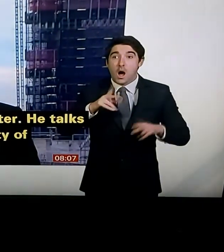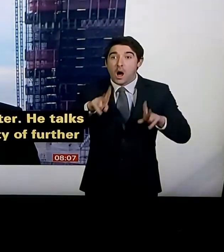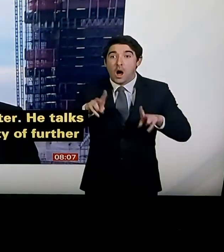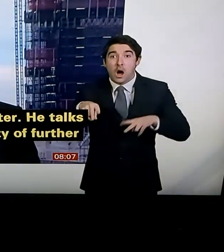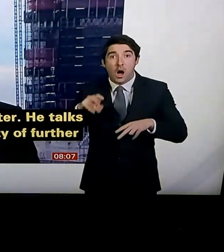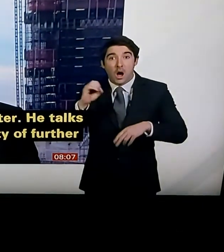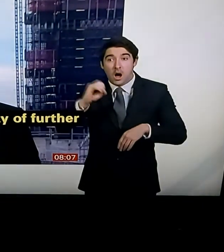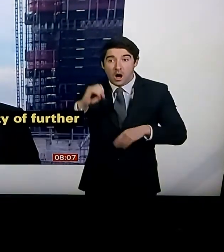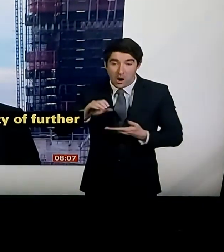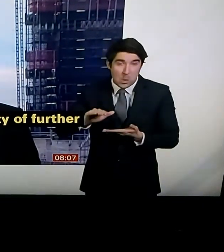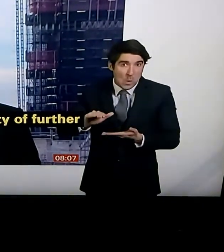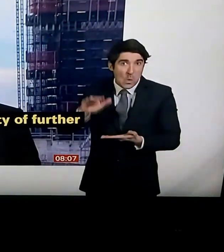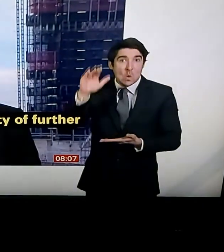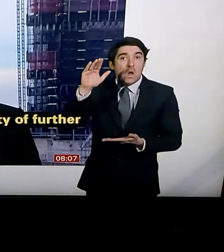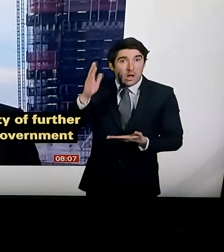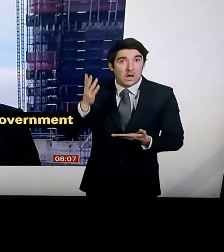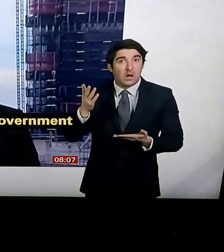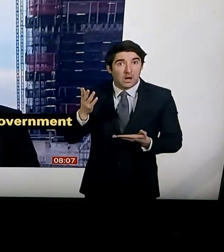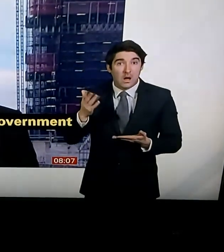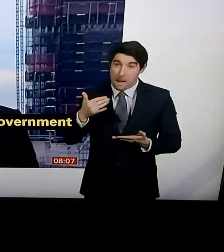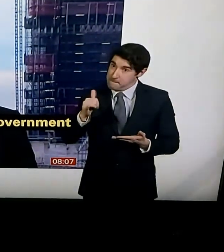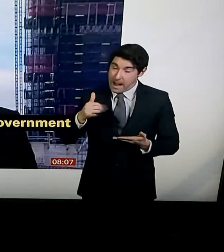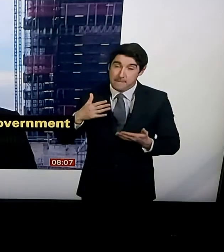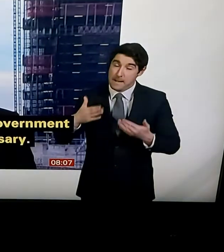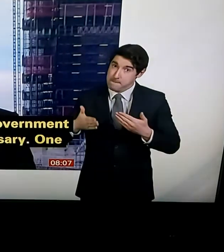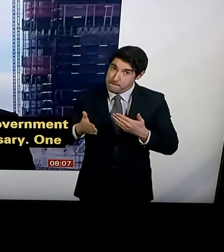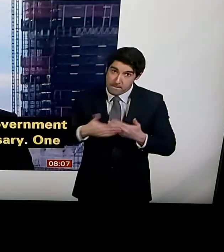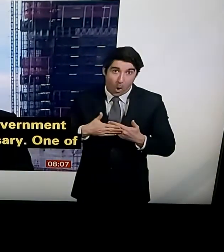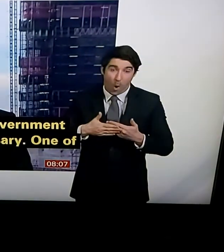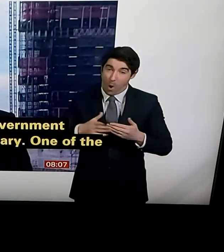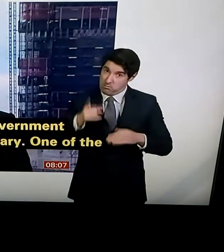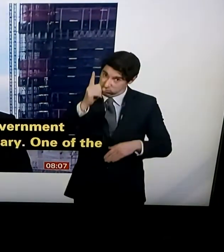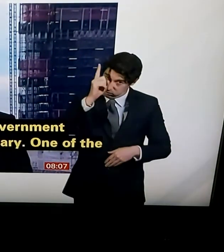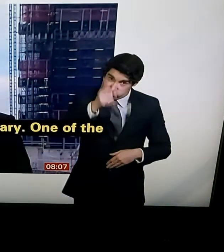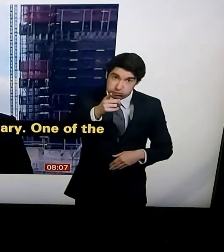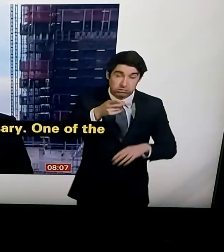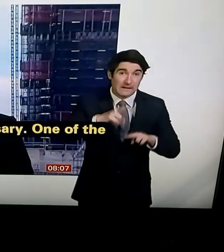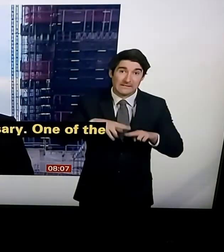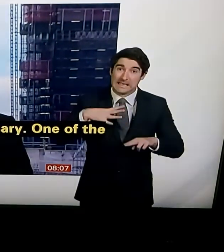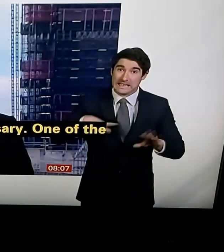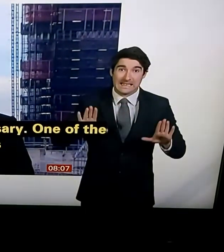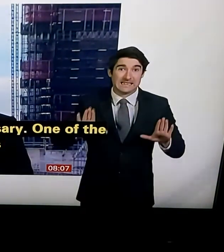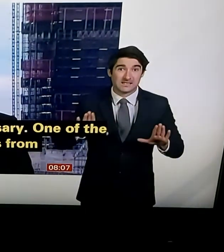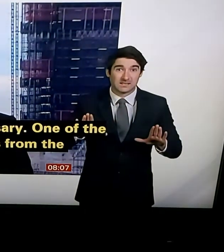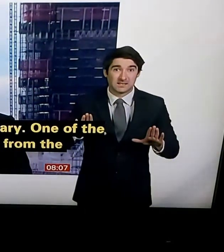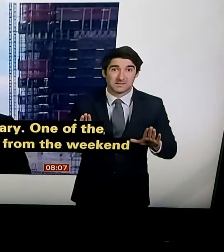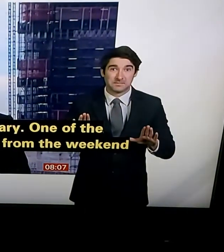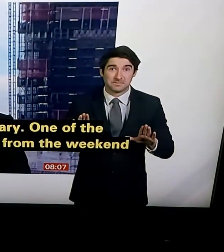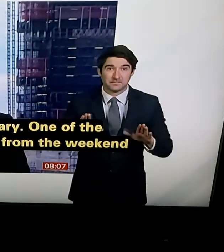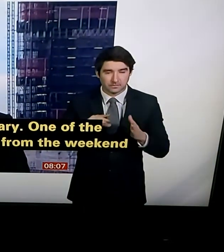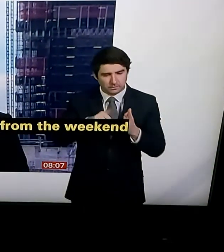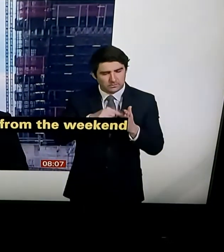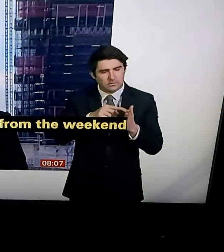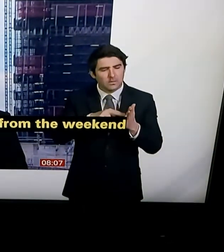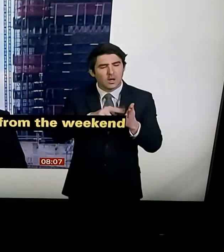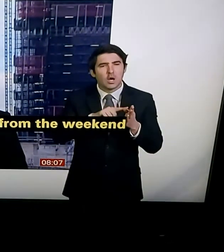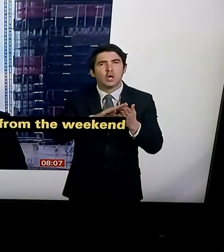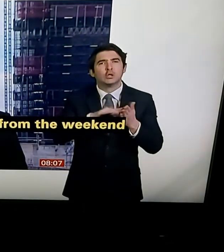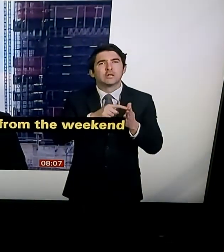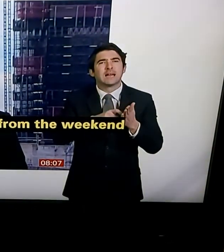necessary. one of the other big takeaways from the weekend was the deputy chief medical officer, Jenny Harris, talking about the possibility of